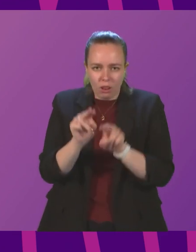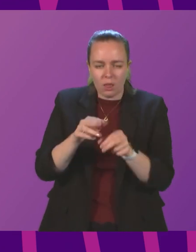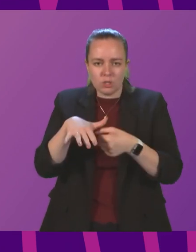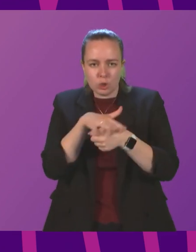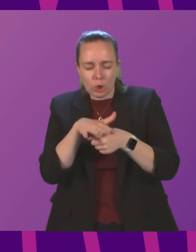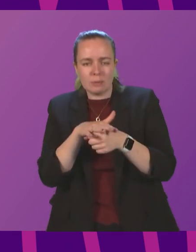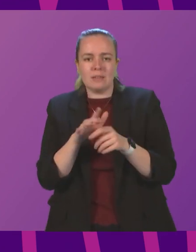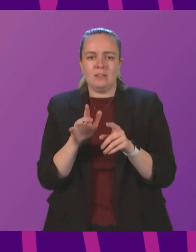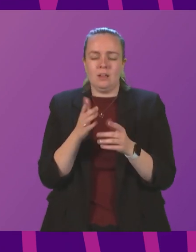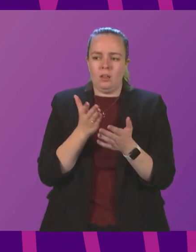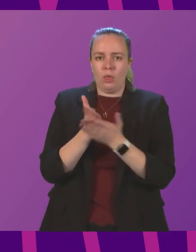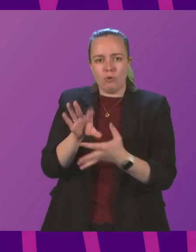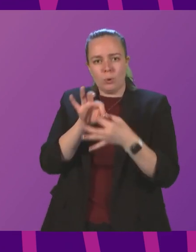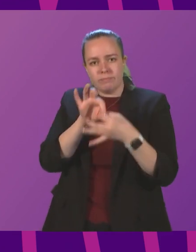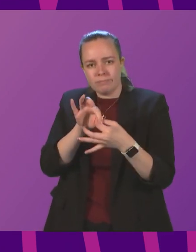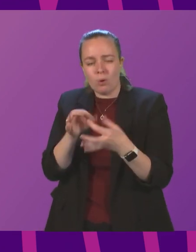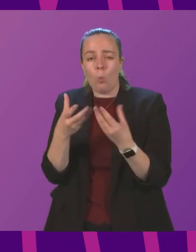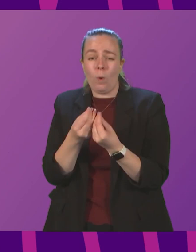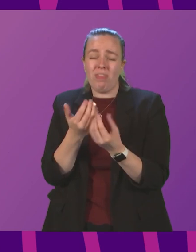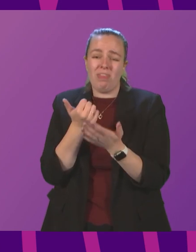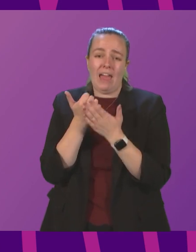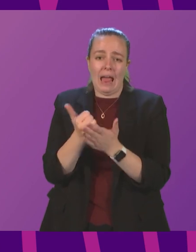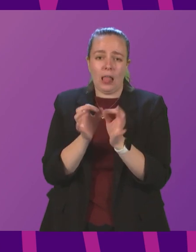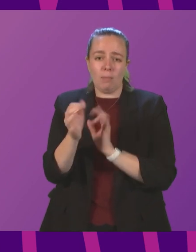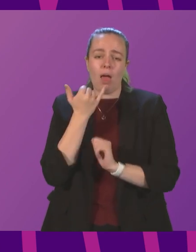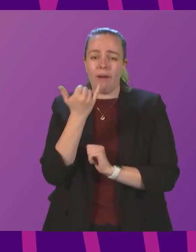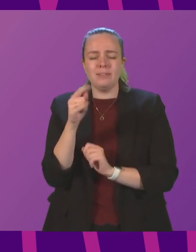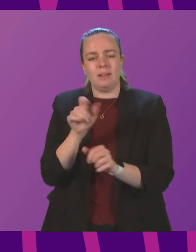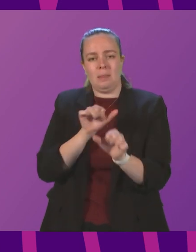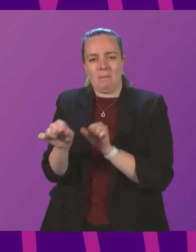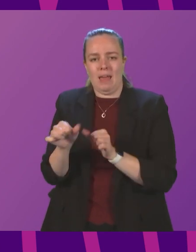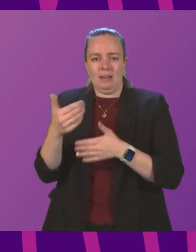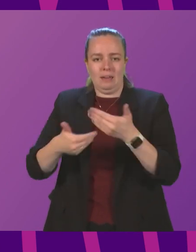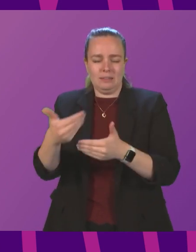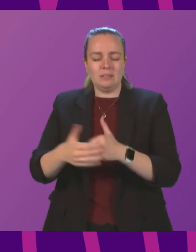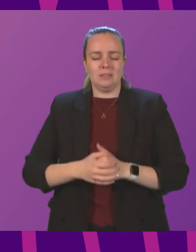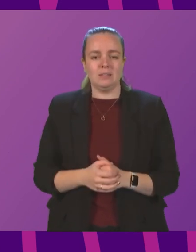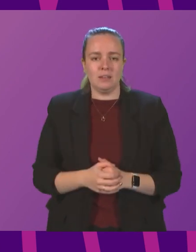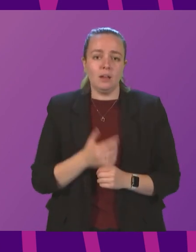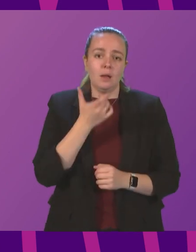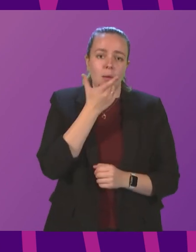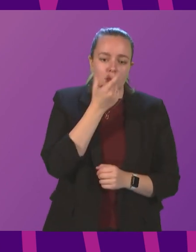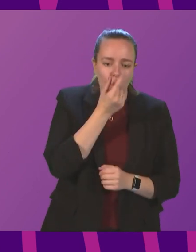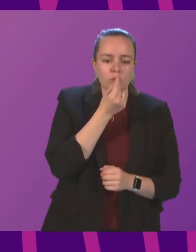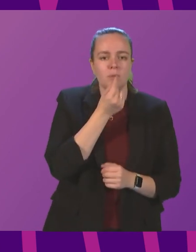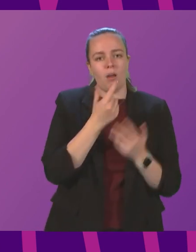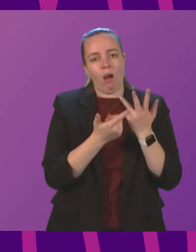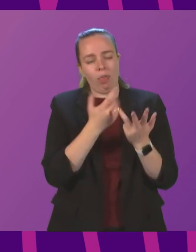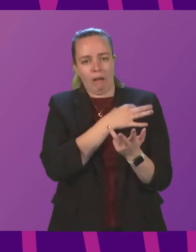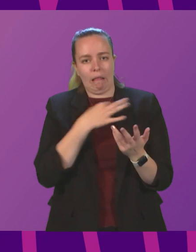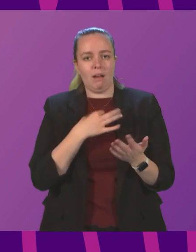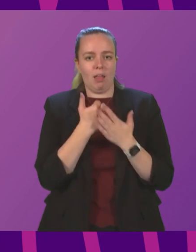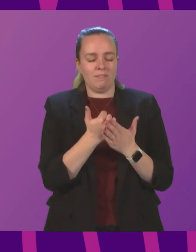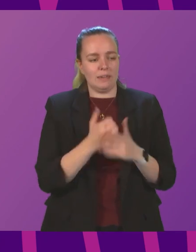circumstances through engagement with the helpline would be the best way forward and potentially the pursuit of other clinical